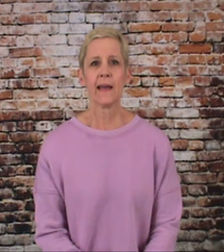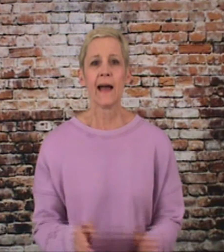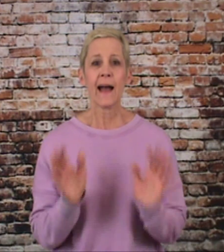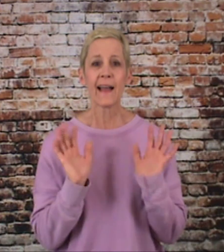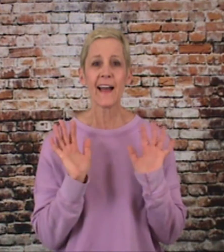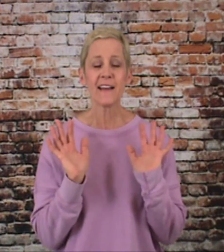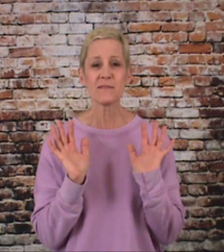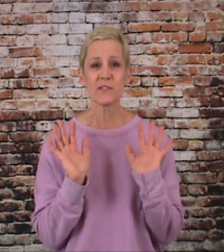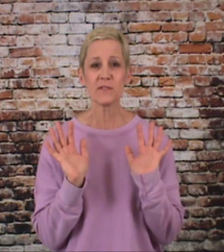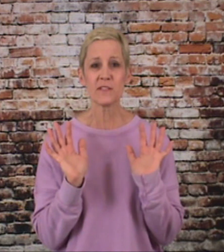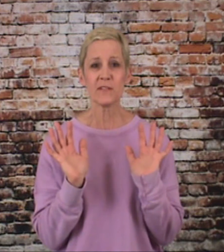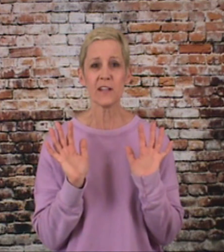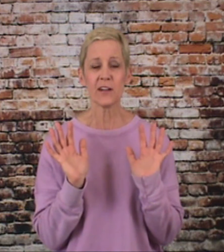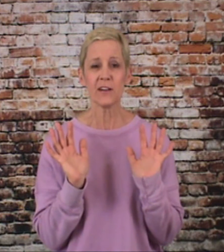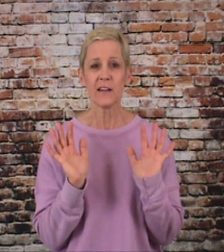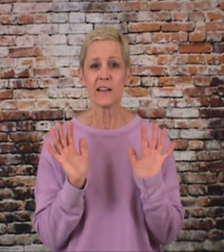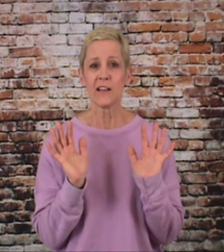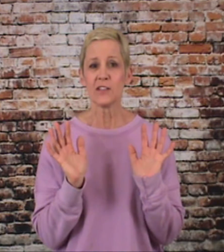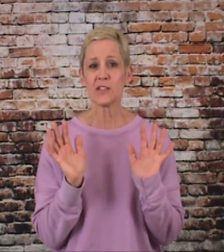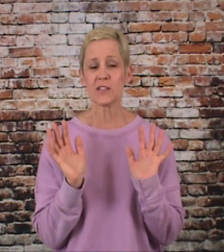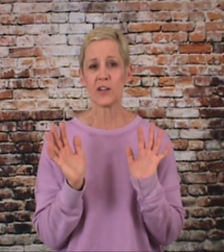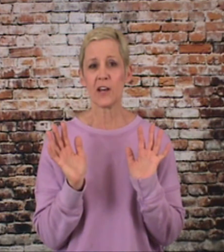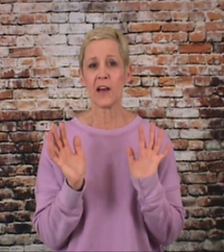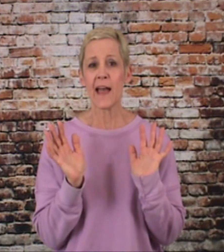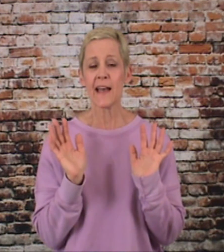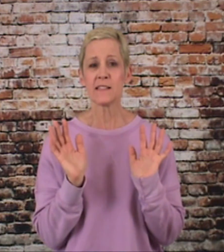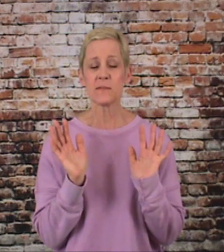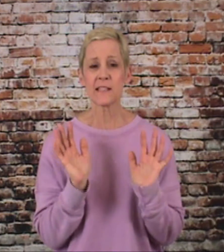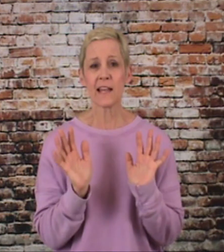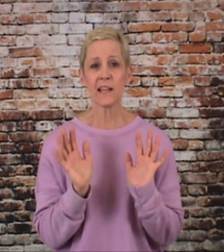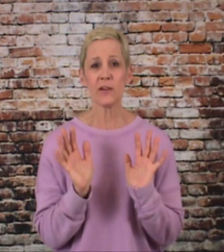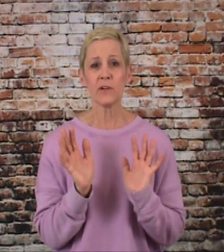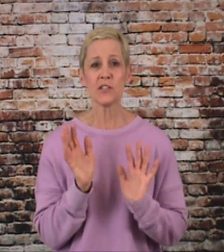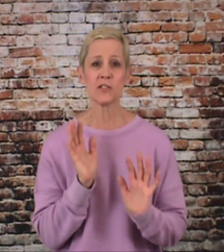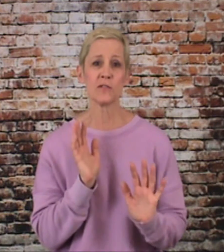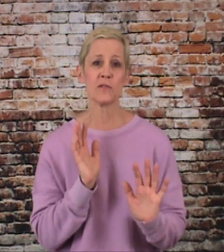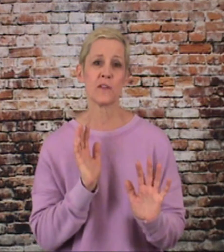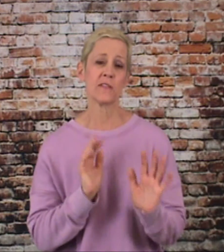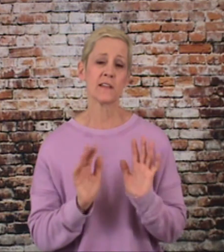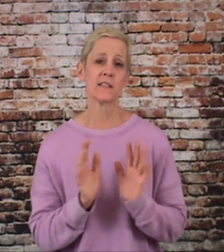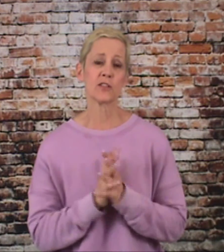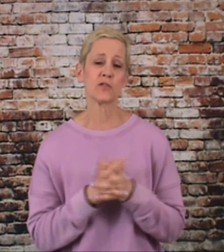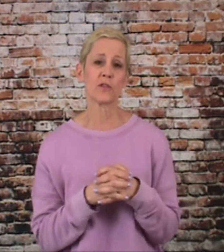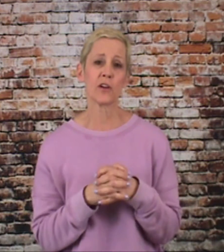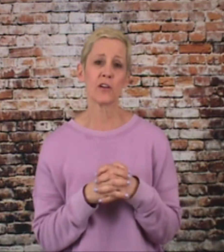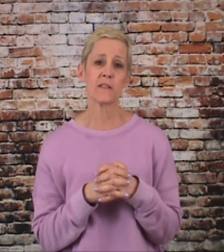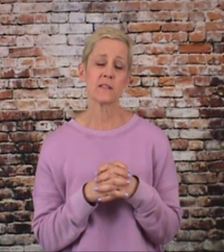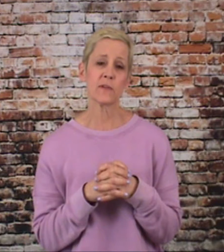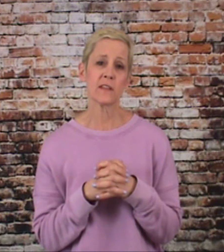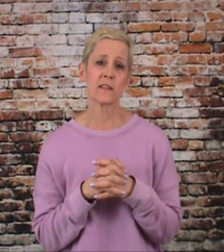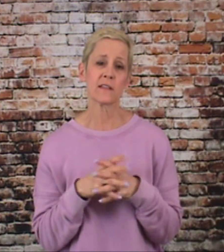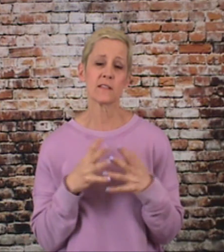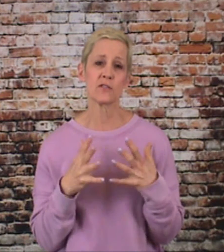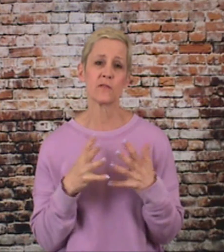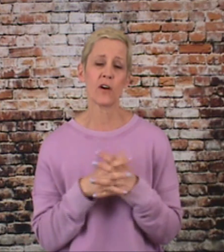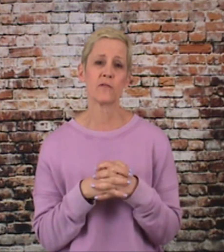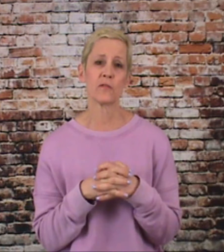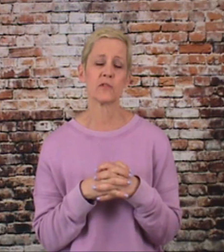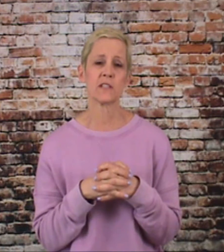hi guys this crystal here just gonna add some sign language to the things that you are learning this week the things that you've gotten from your